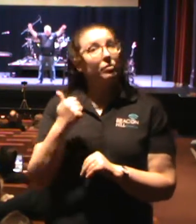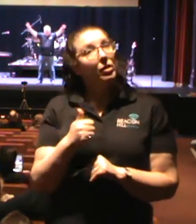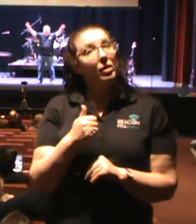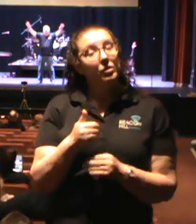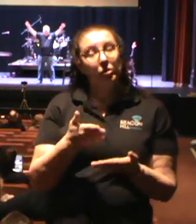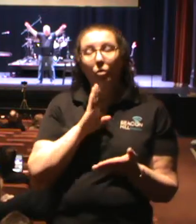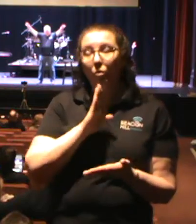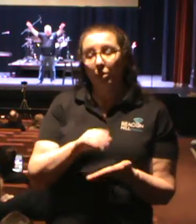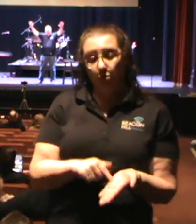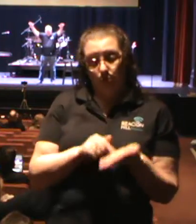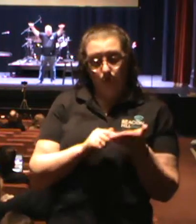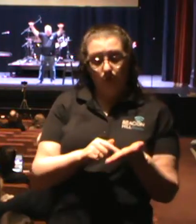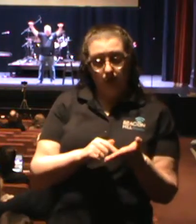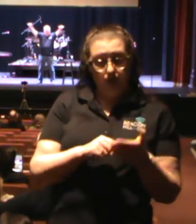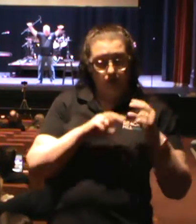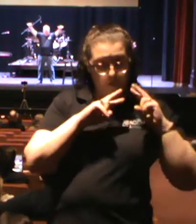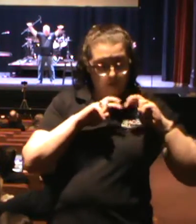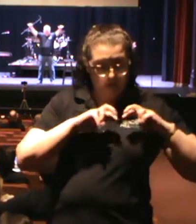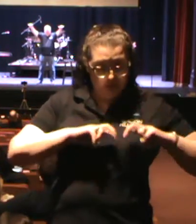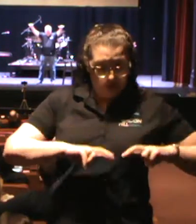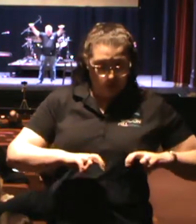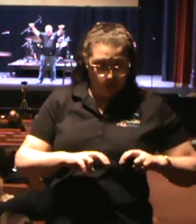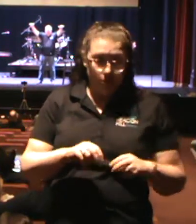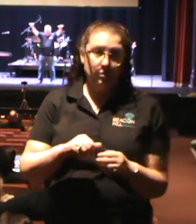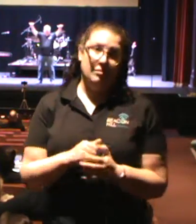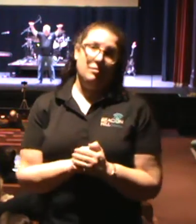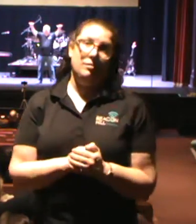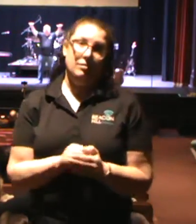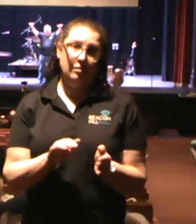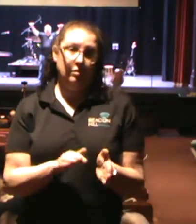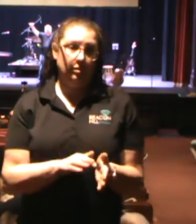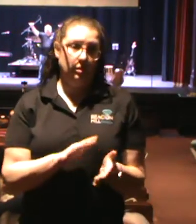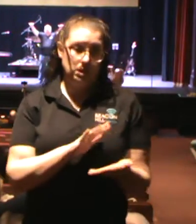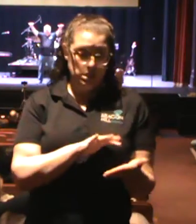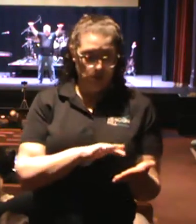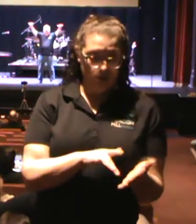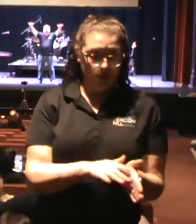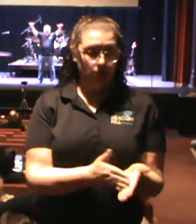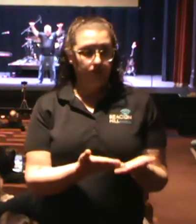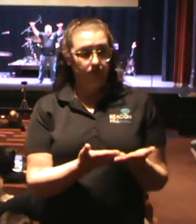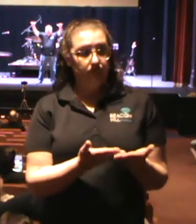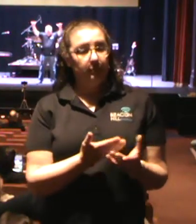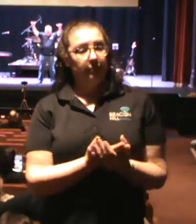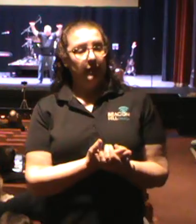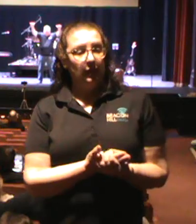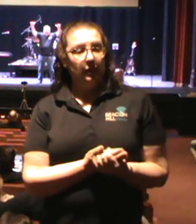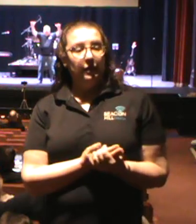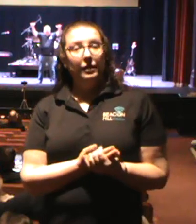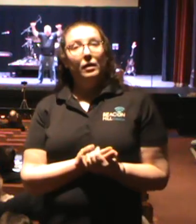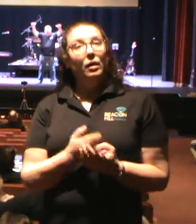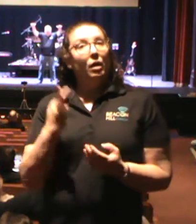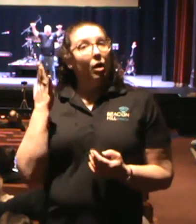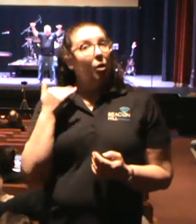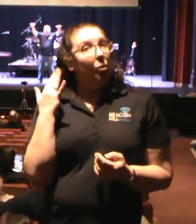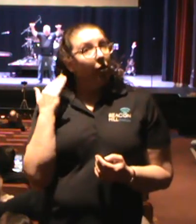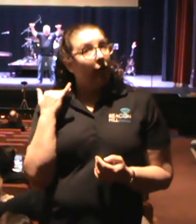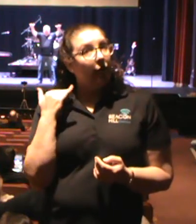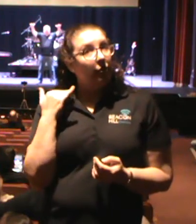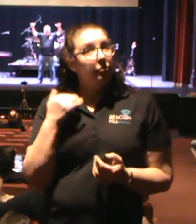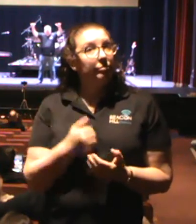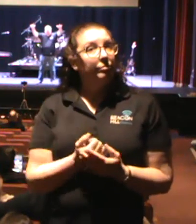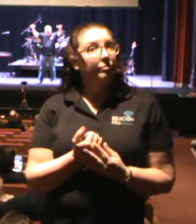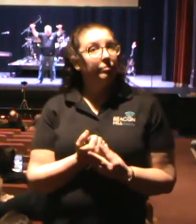and not just Googling articles that you want to agree with you. That's what we need to do today, don't we? The reason this is controversial